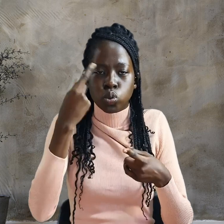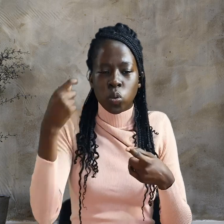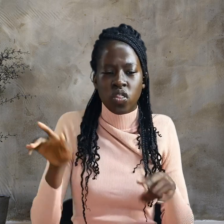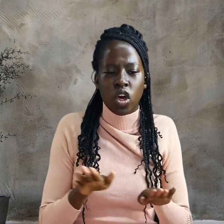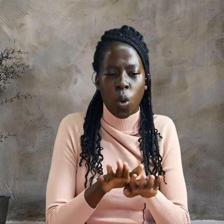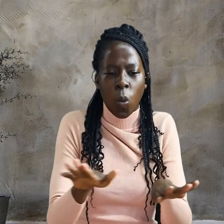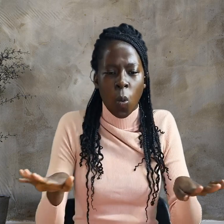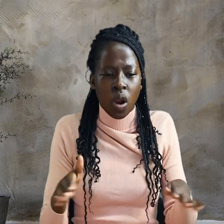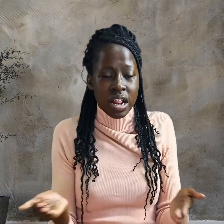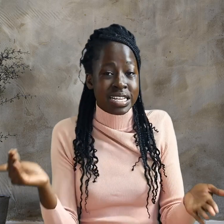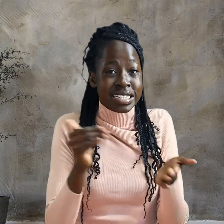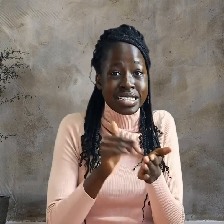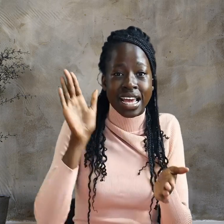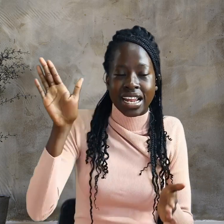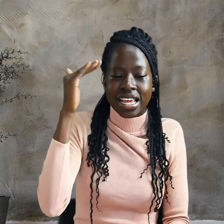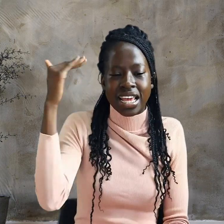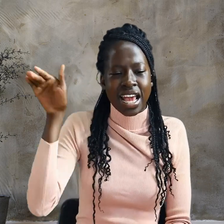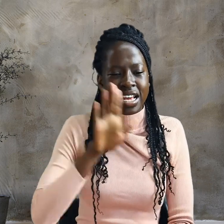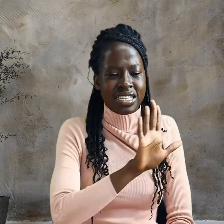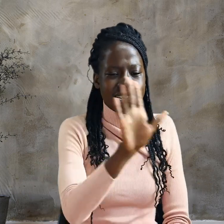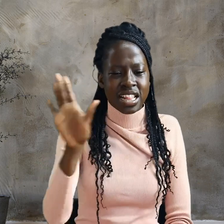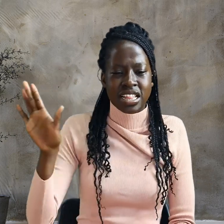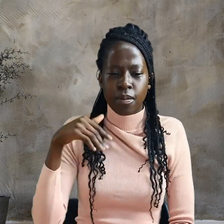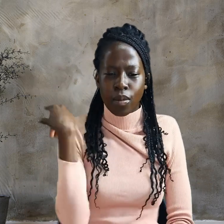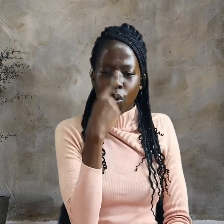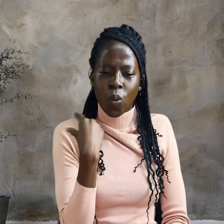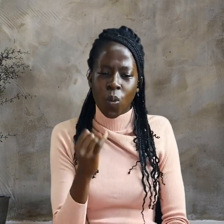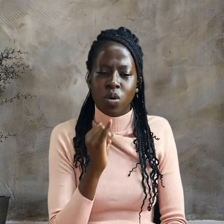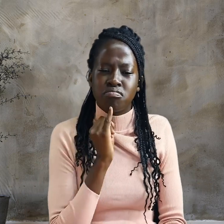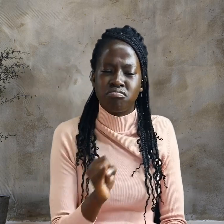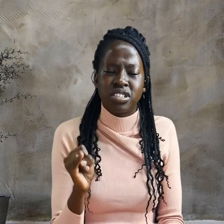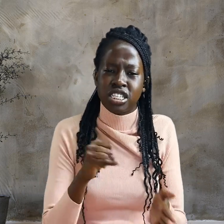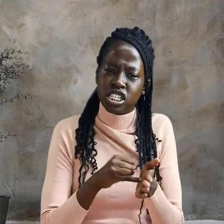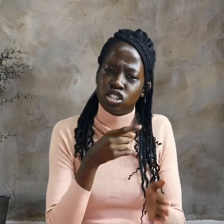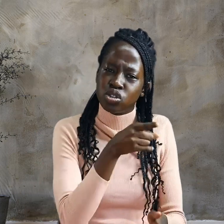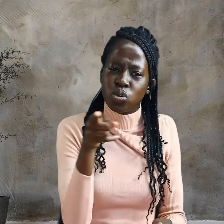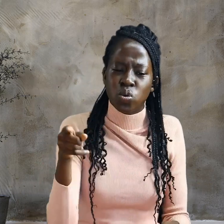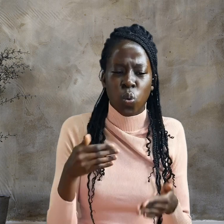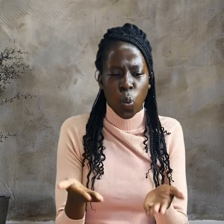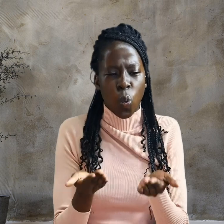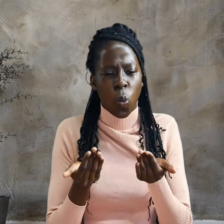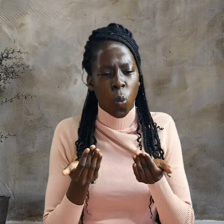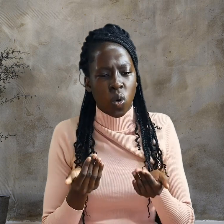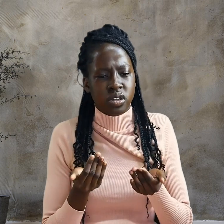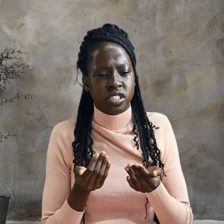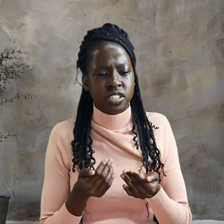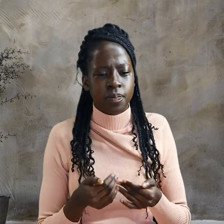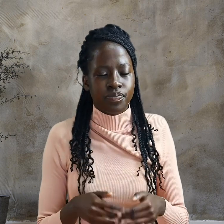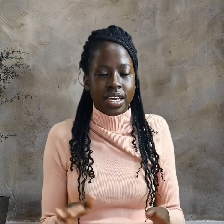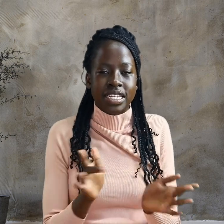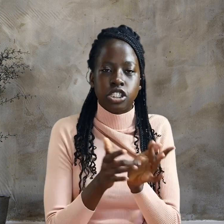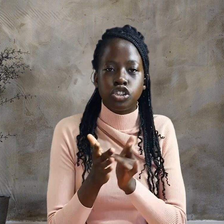asked them, Who is it you want? Jesus of Nazareth, they said.